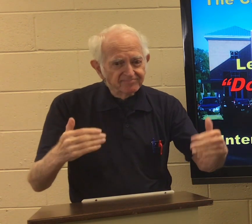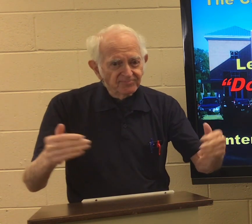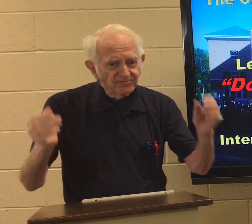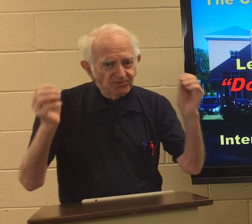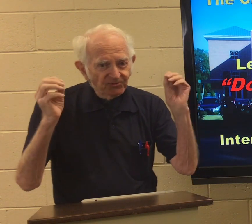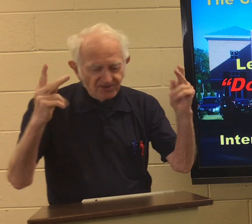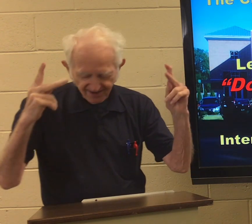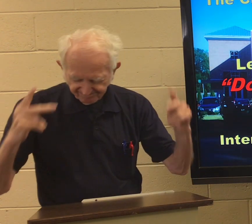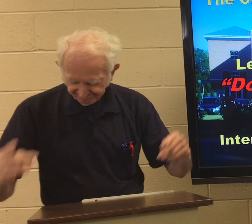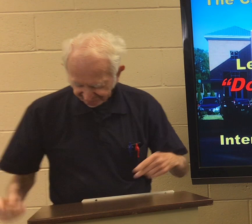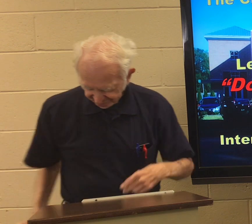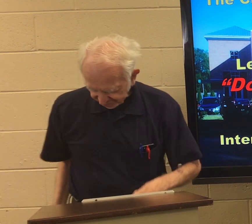ahead, okay?